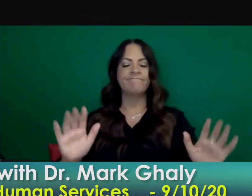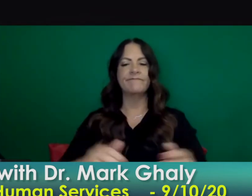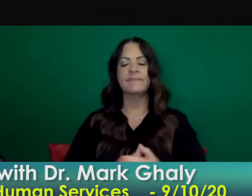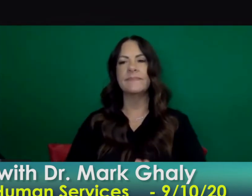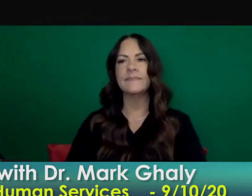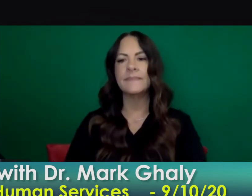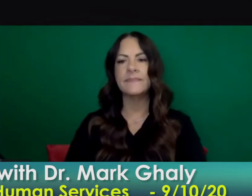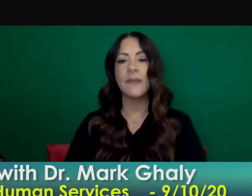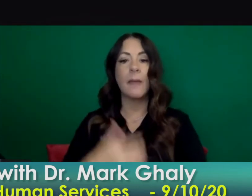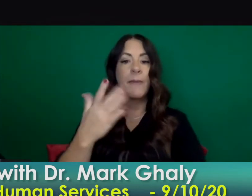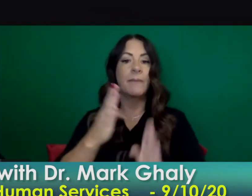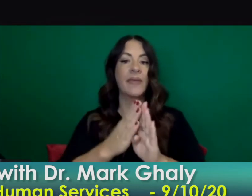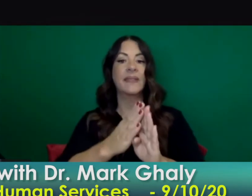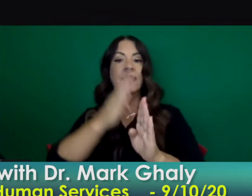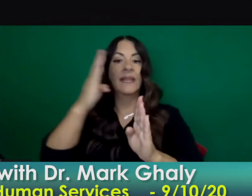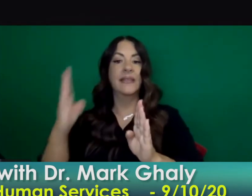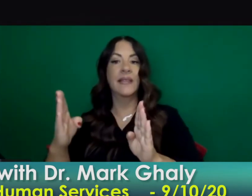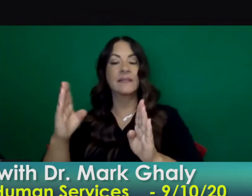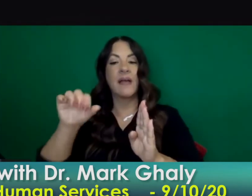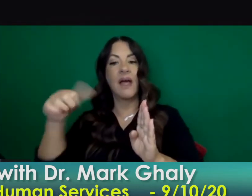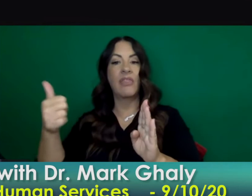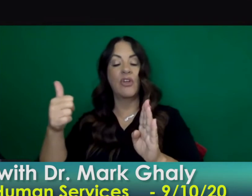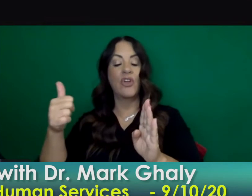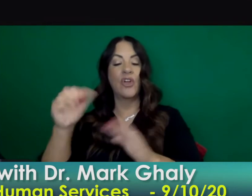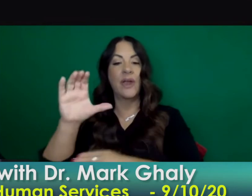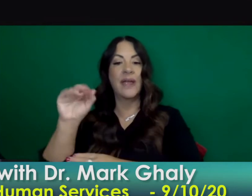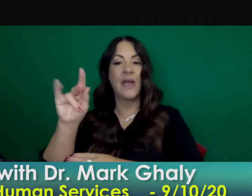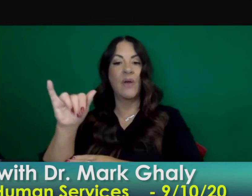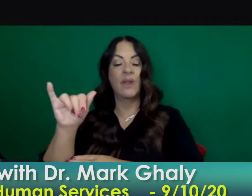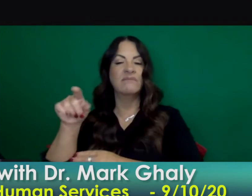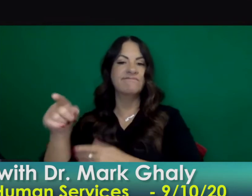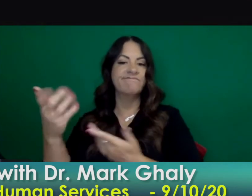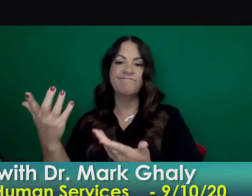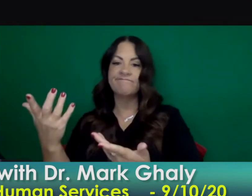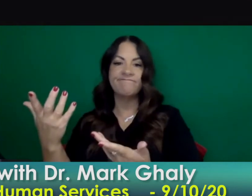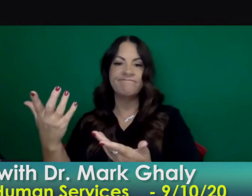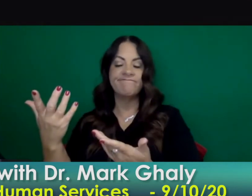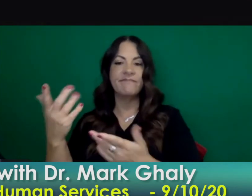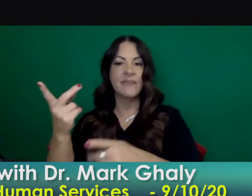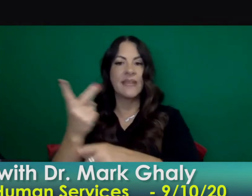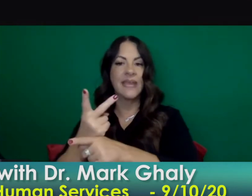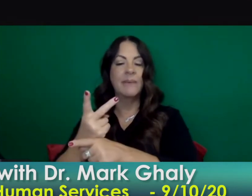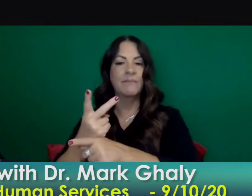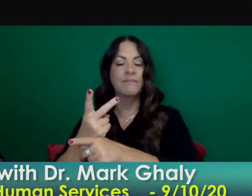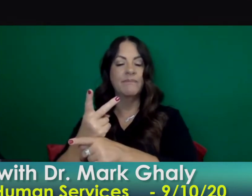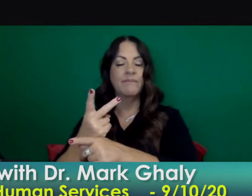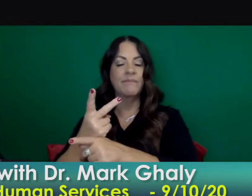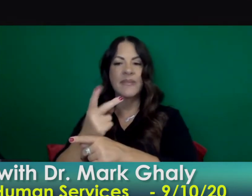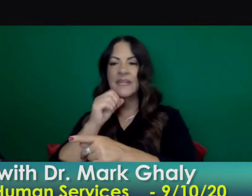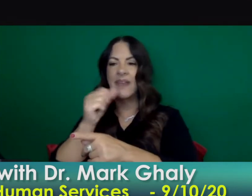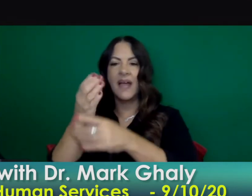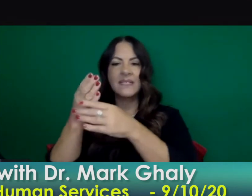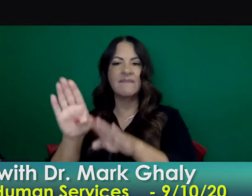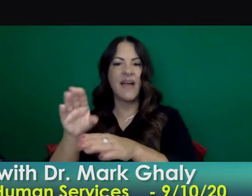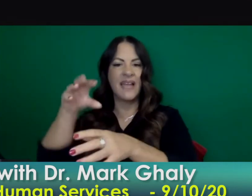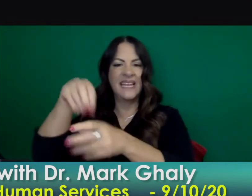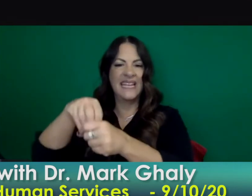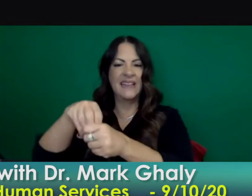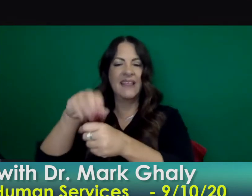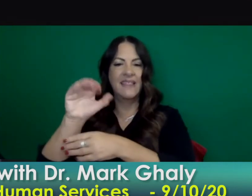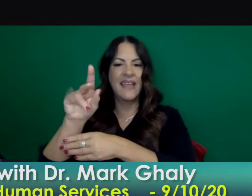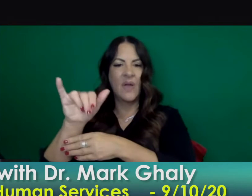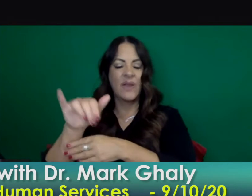themselves will remain whole counties in terms of your question around whether our application of an equity